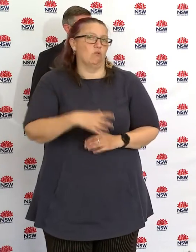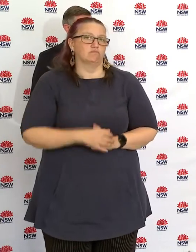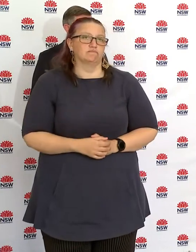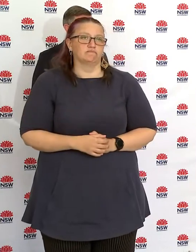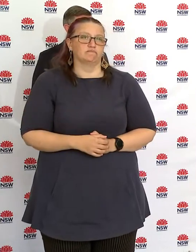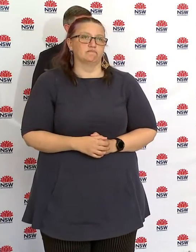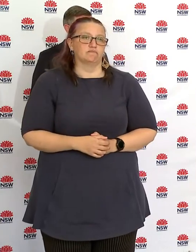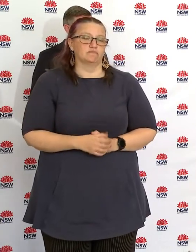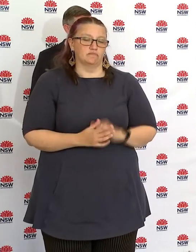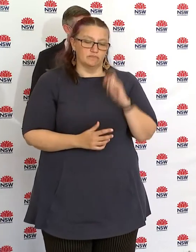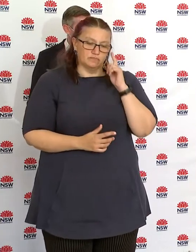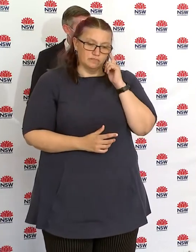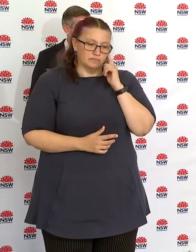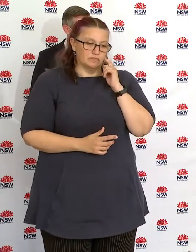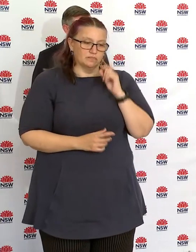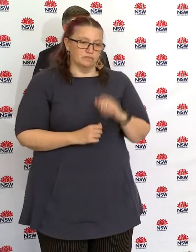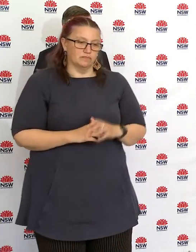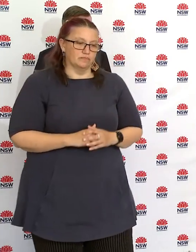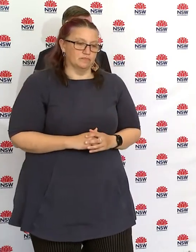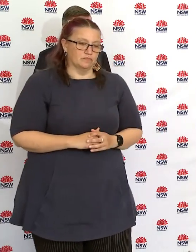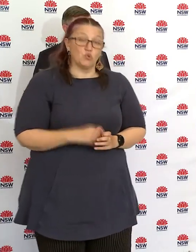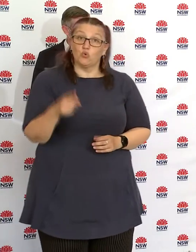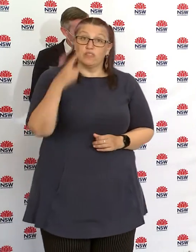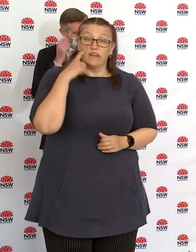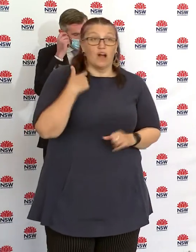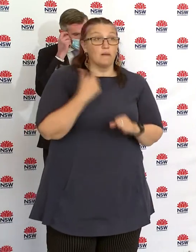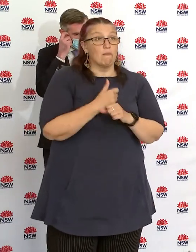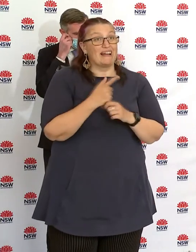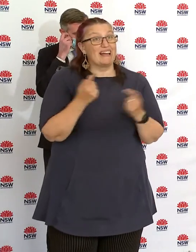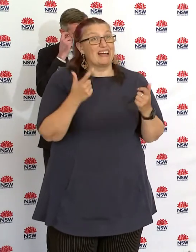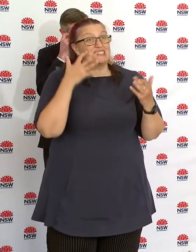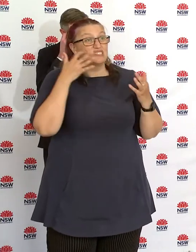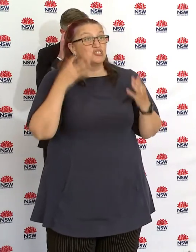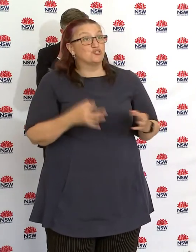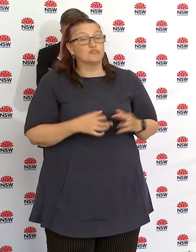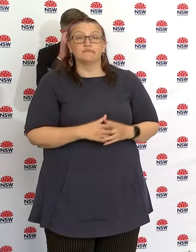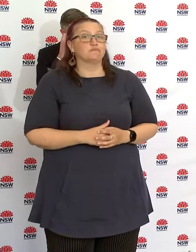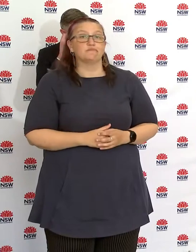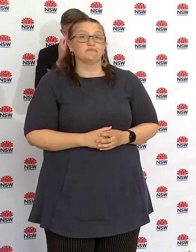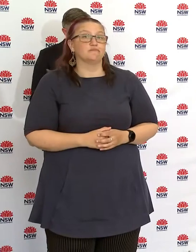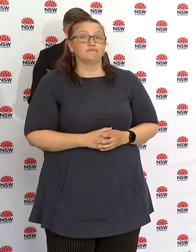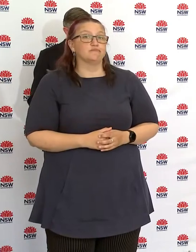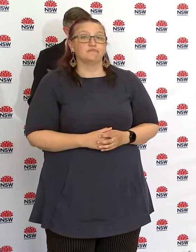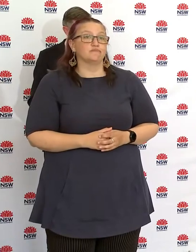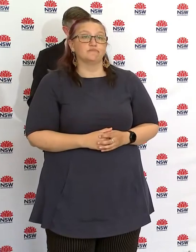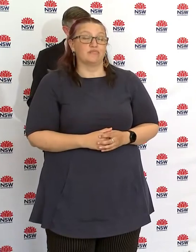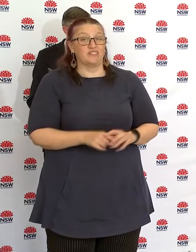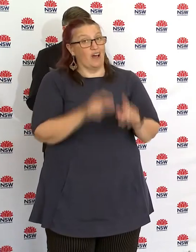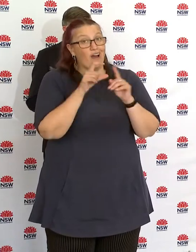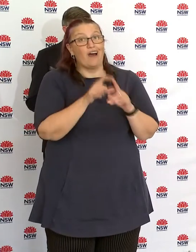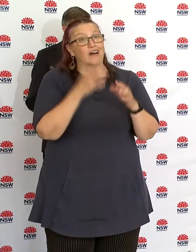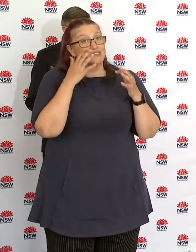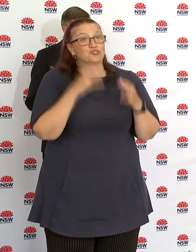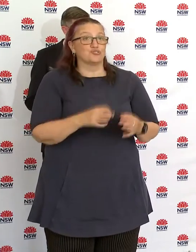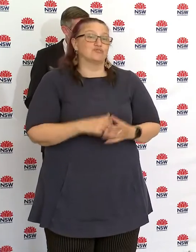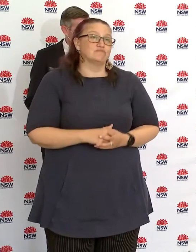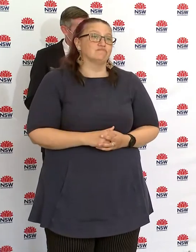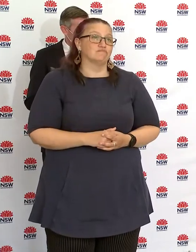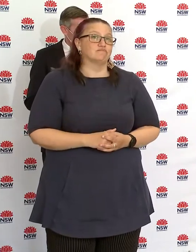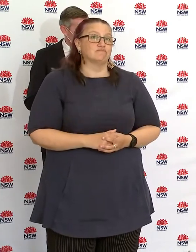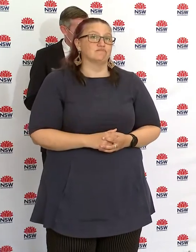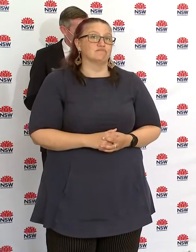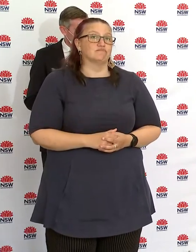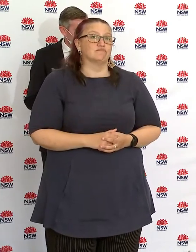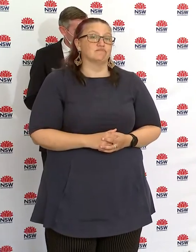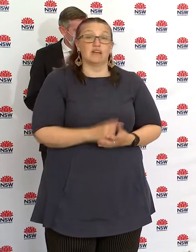responsibility very heavily, and anyone in my position would. But keeping our community safe, and keeping our community out of